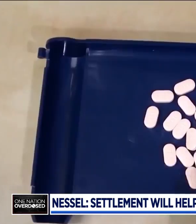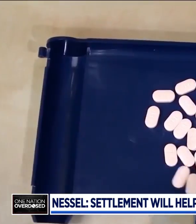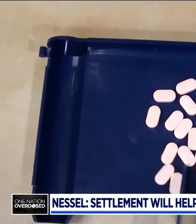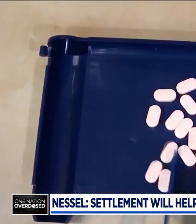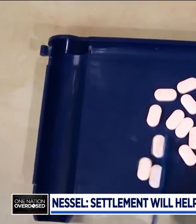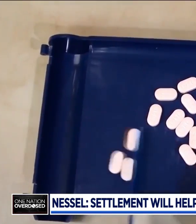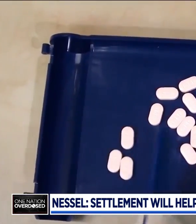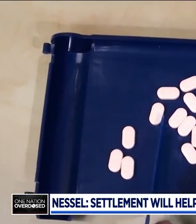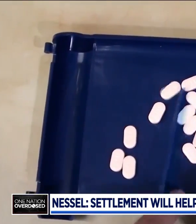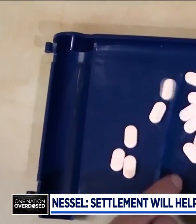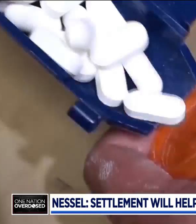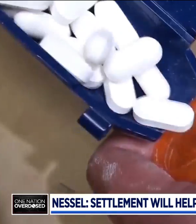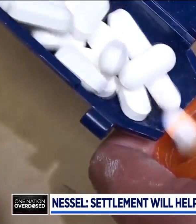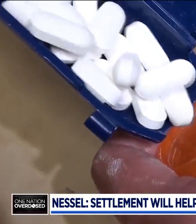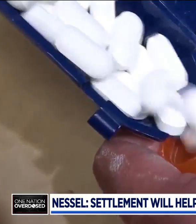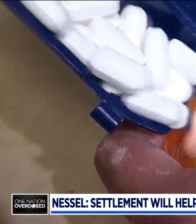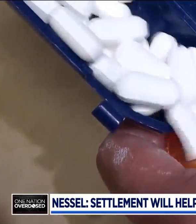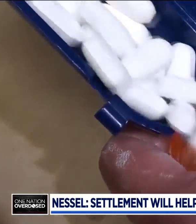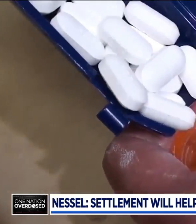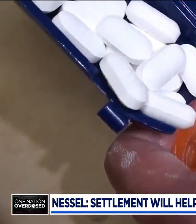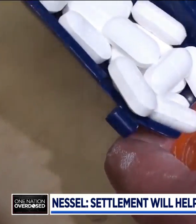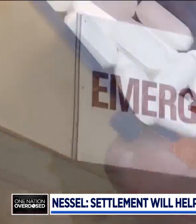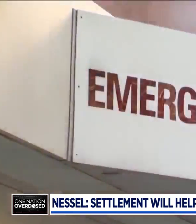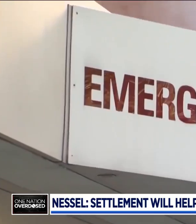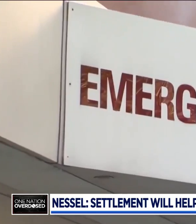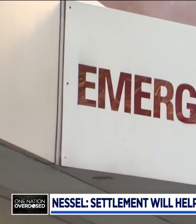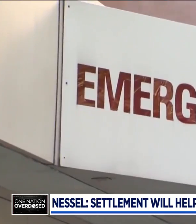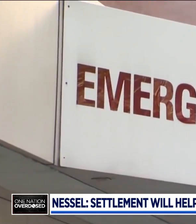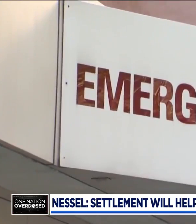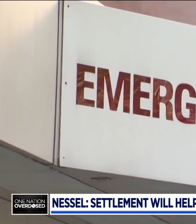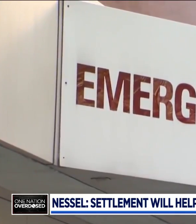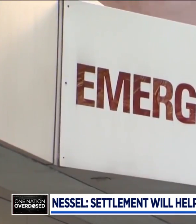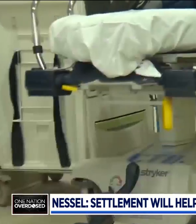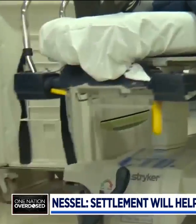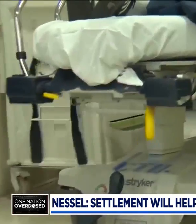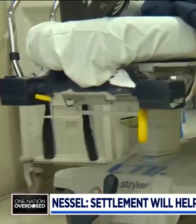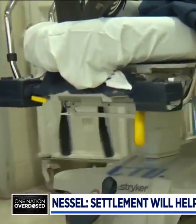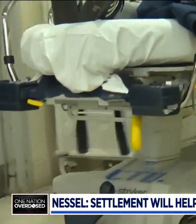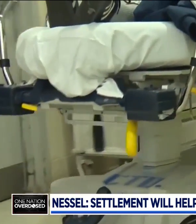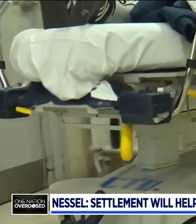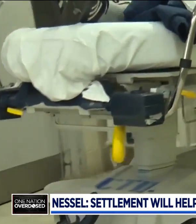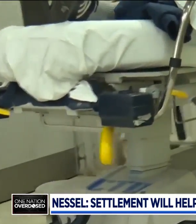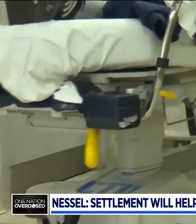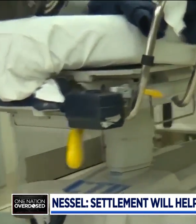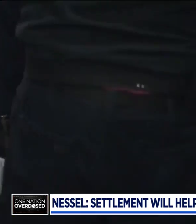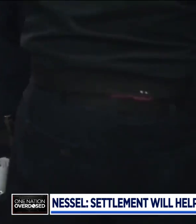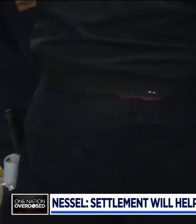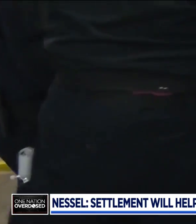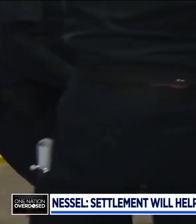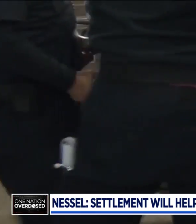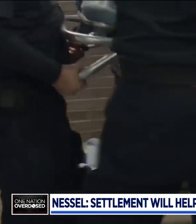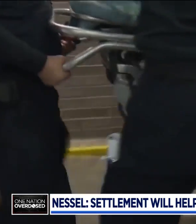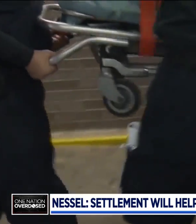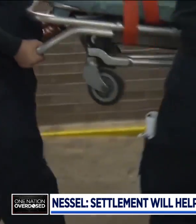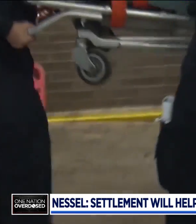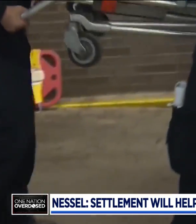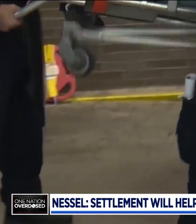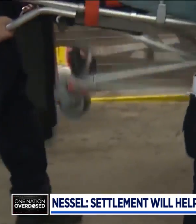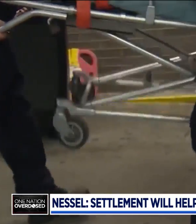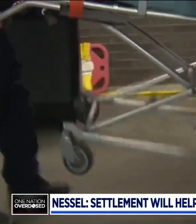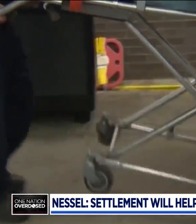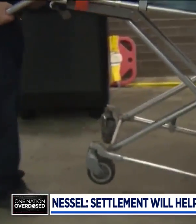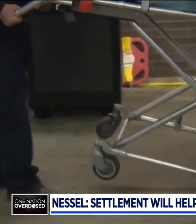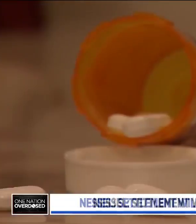The settlement received final approval last month. Michigan will get roughly $800 million to help people who are addicted to the